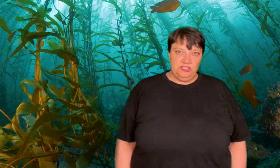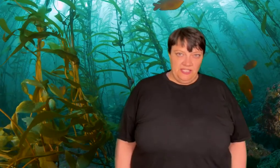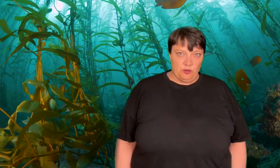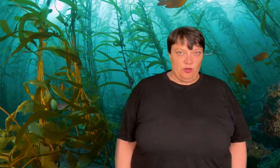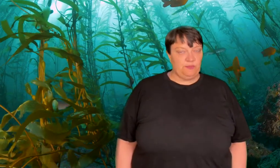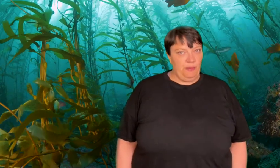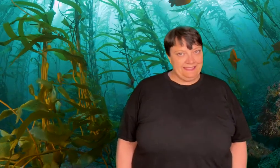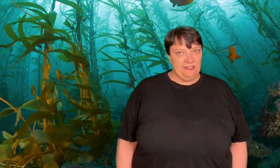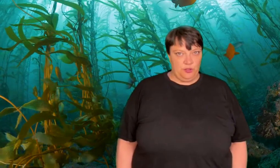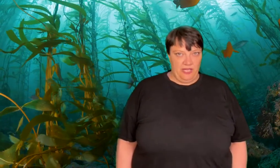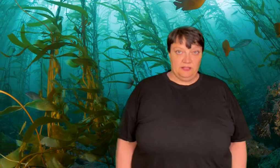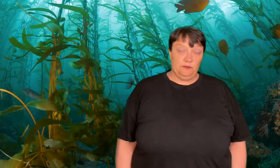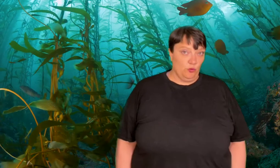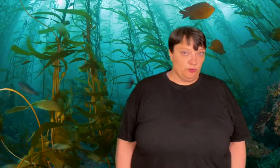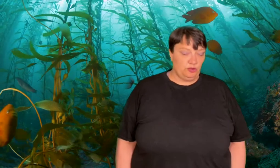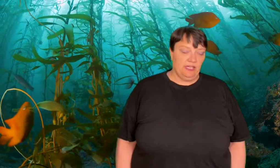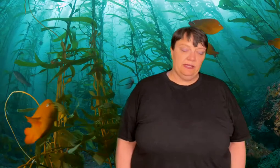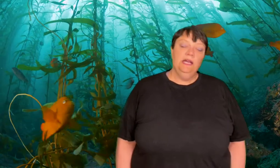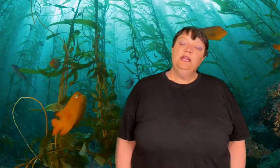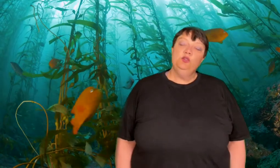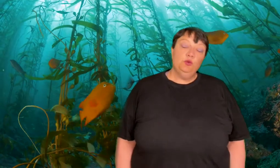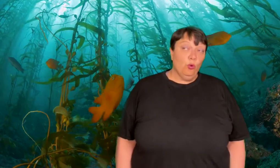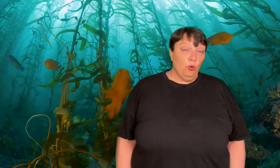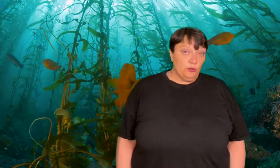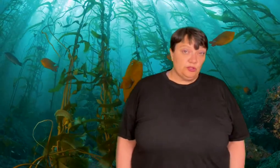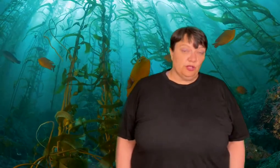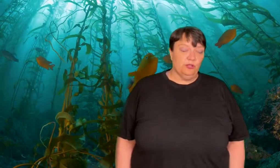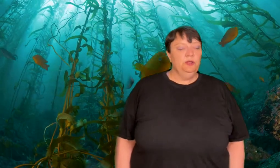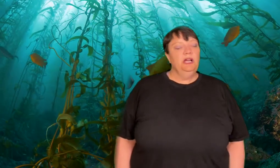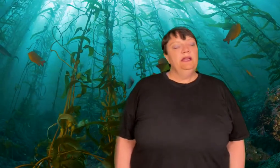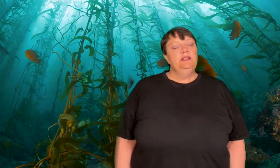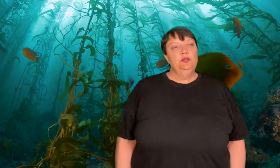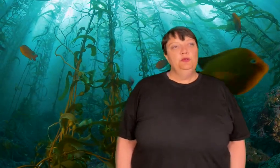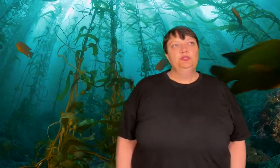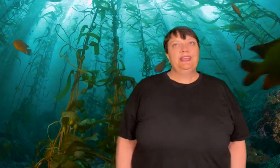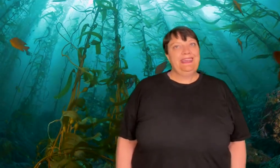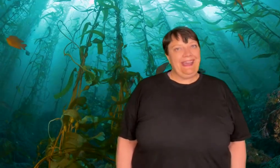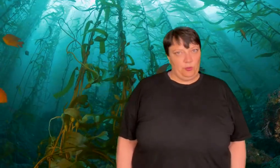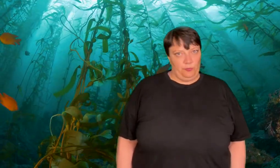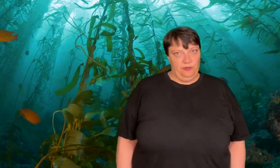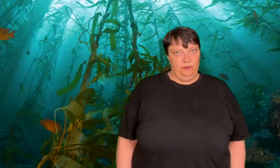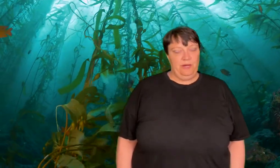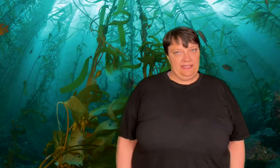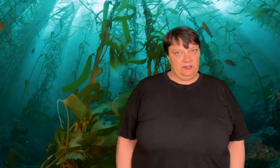use seagrass platter together to form string. You could also use kelp platter